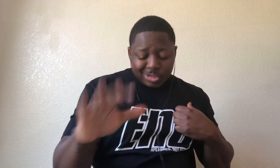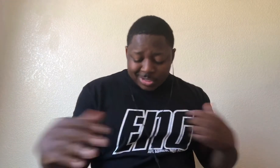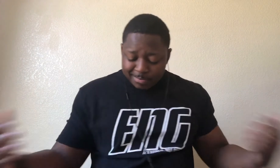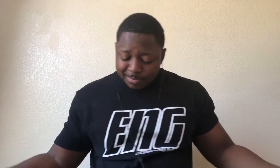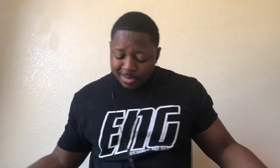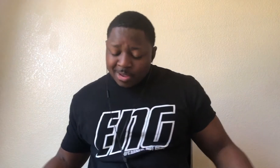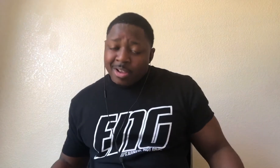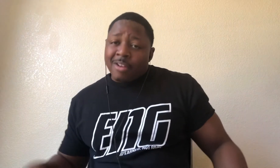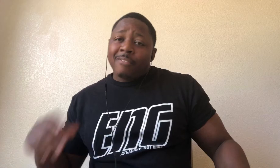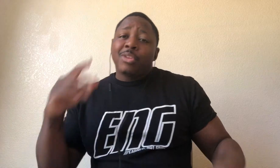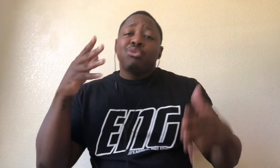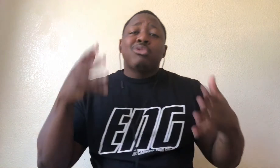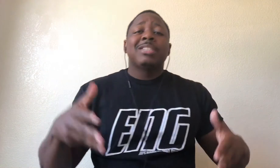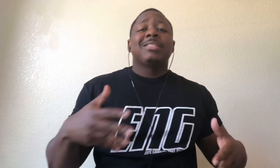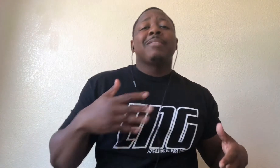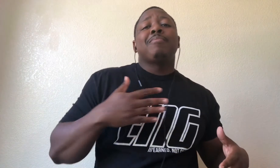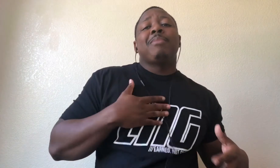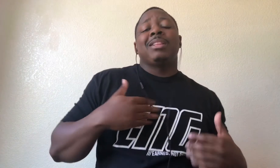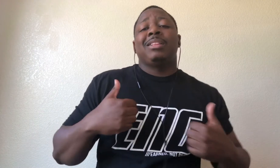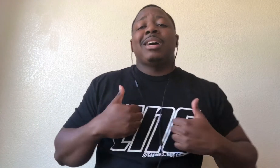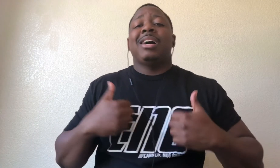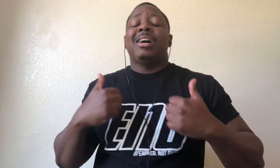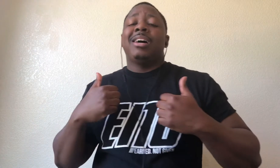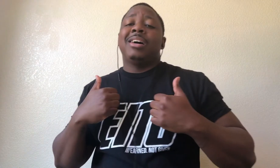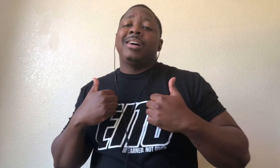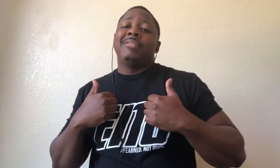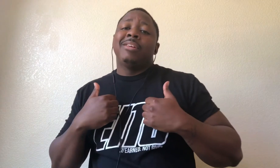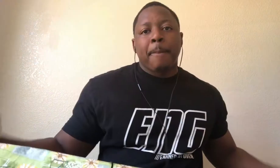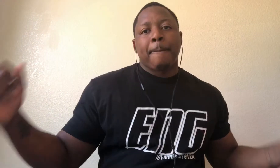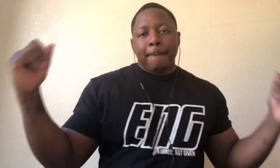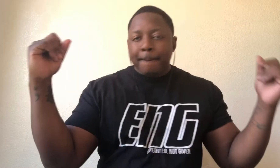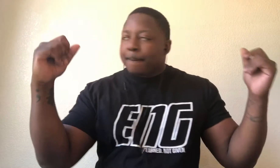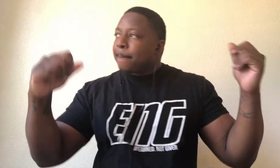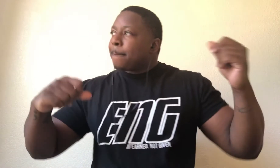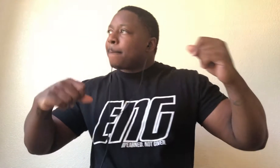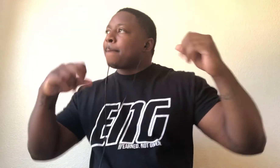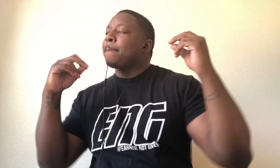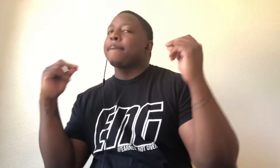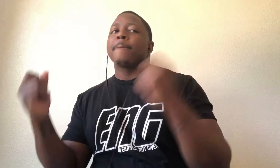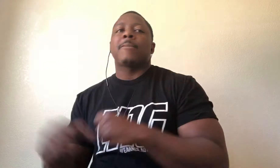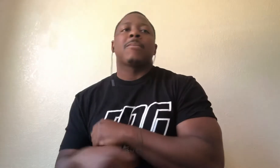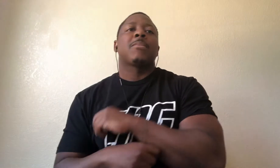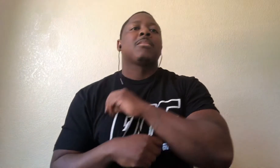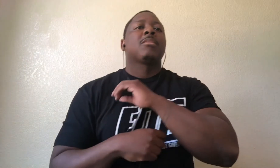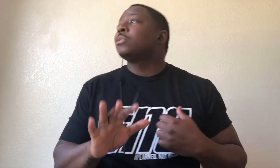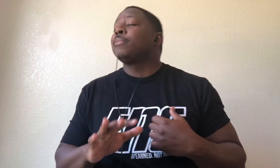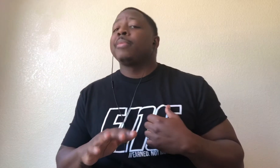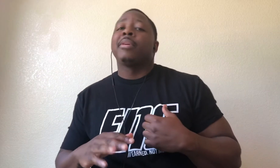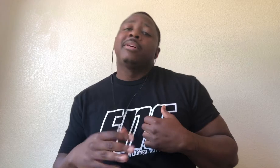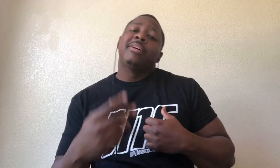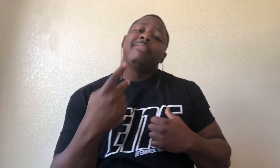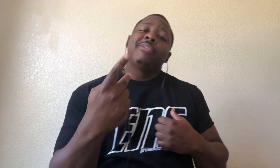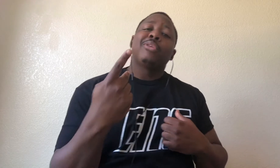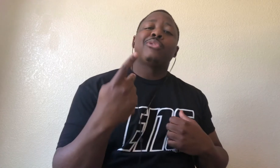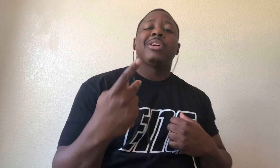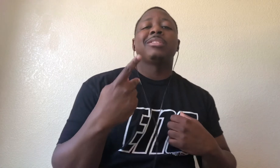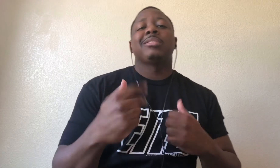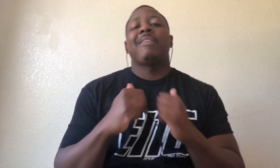For the rest of my life For the rest of yours For the rest